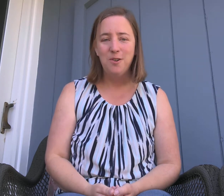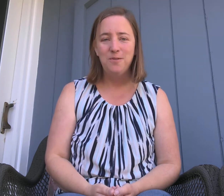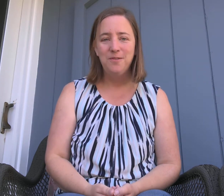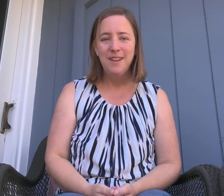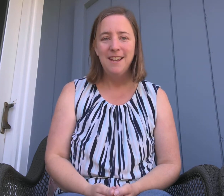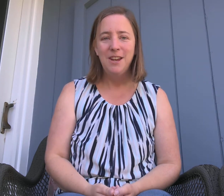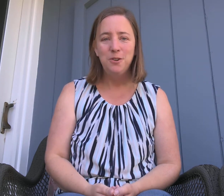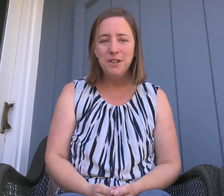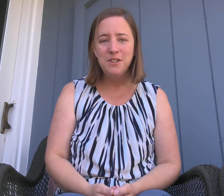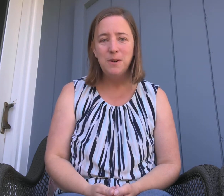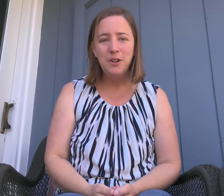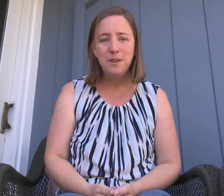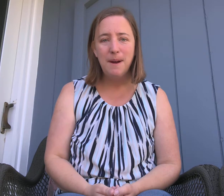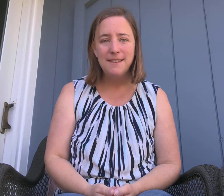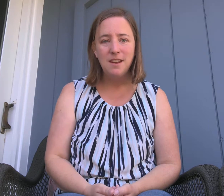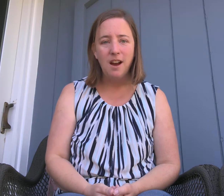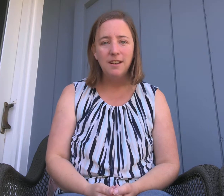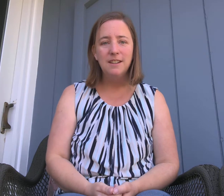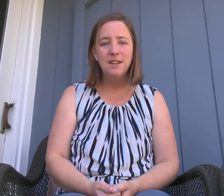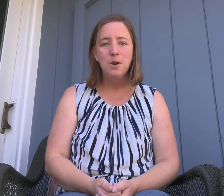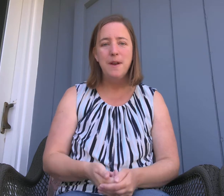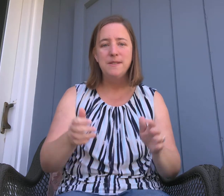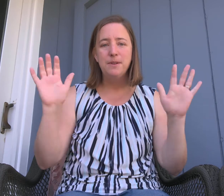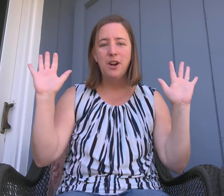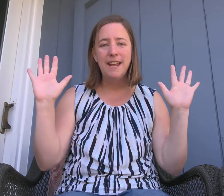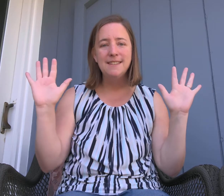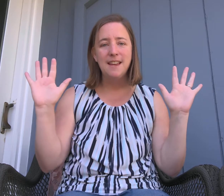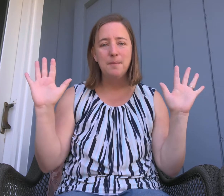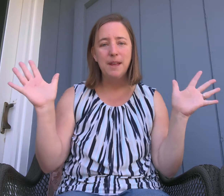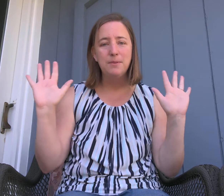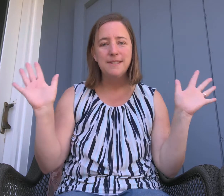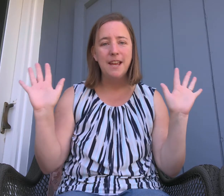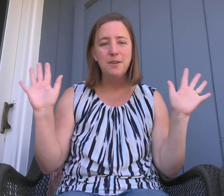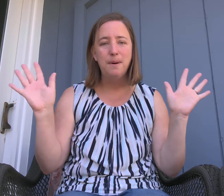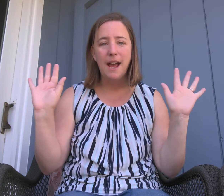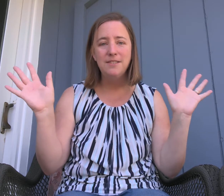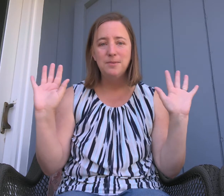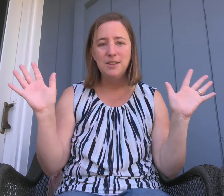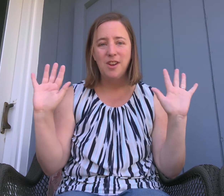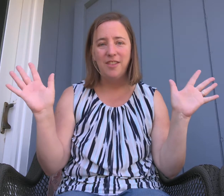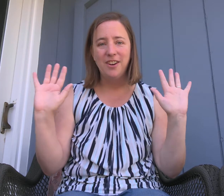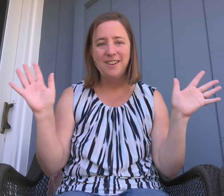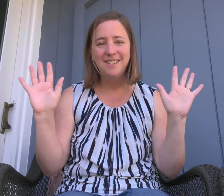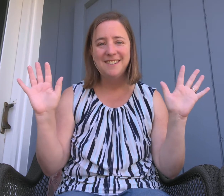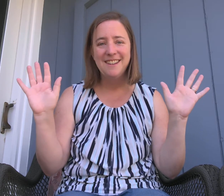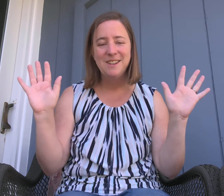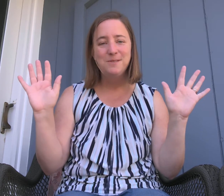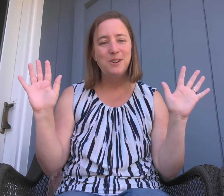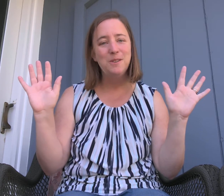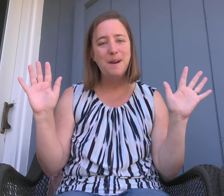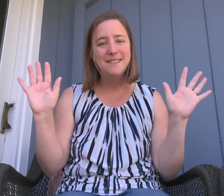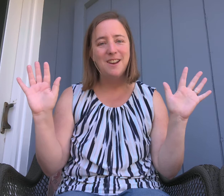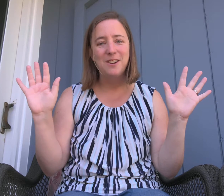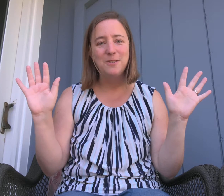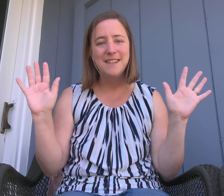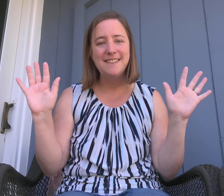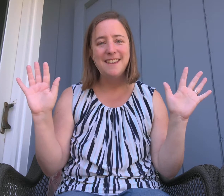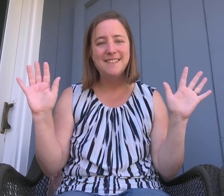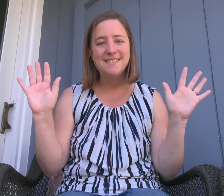in order to do our goodbye song, we have to put our hands up like we're saying goodbye to each other. So our goodbye song goes like this.